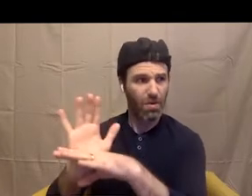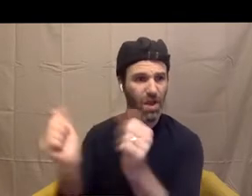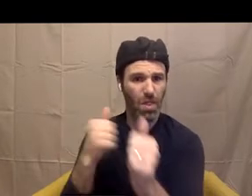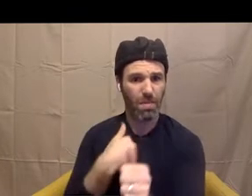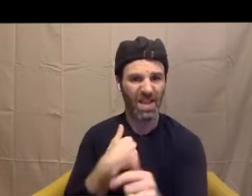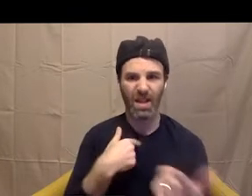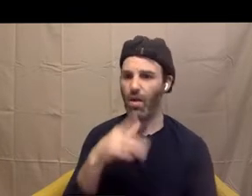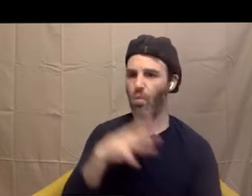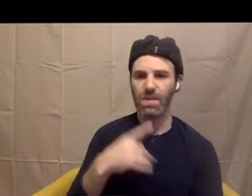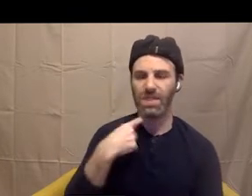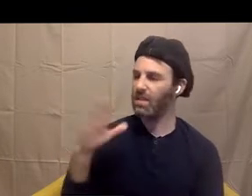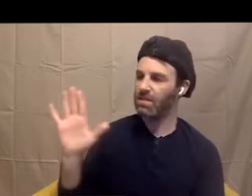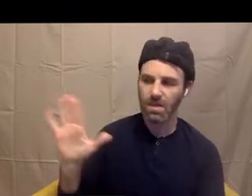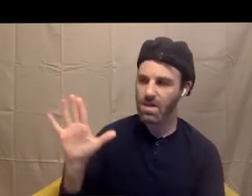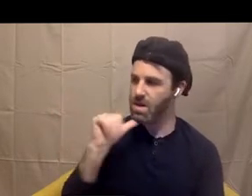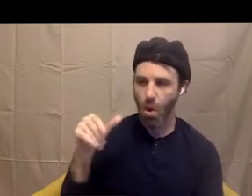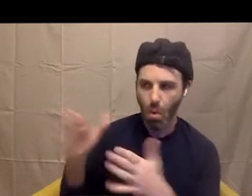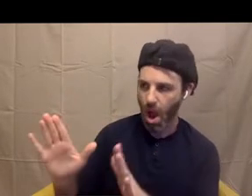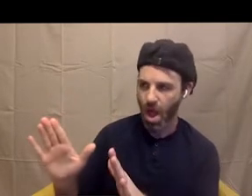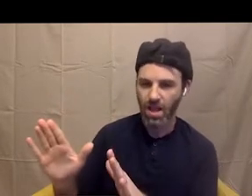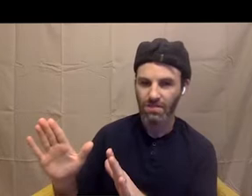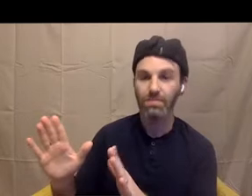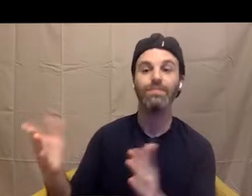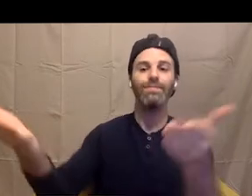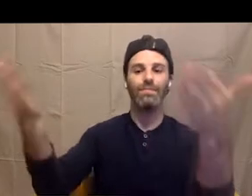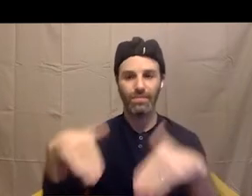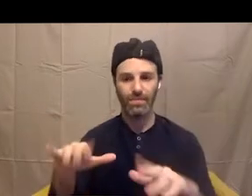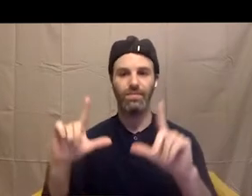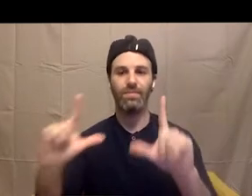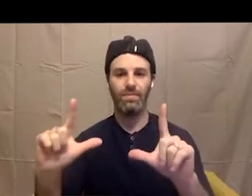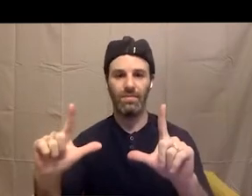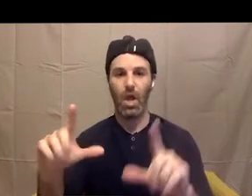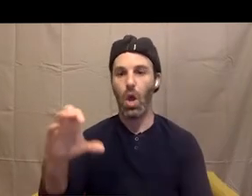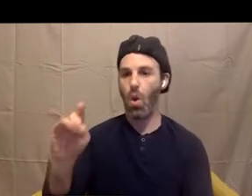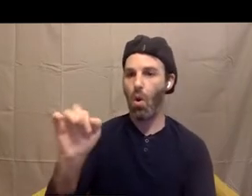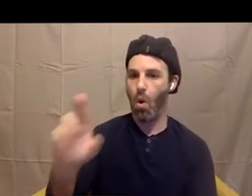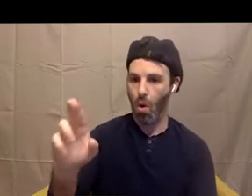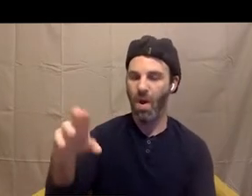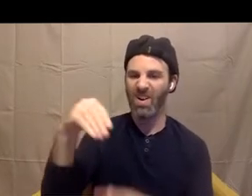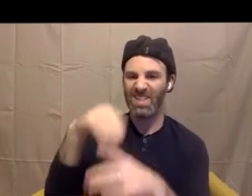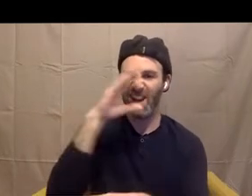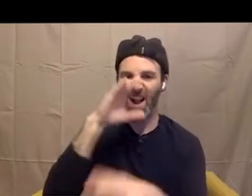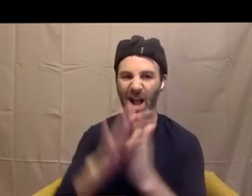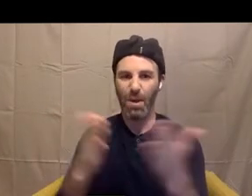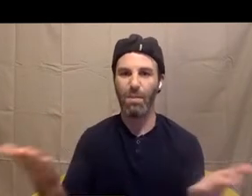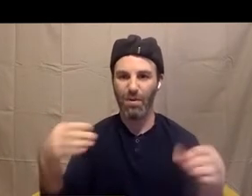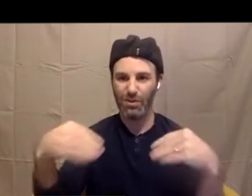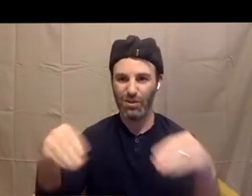And the next panel is Omar, another character, main character. And he's in a comic book store. And he's found this thing that he's very excited about. And he